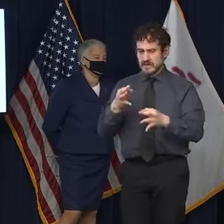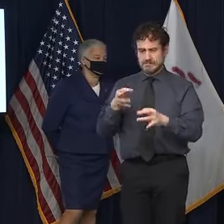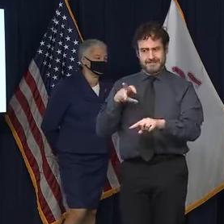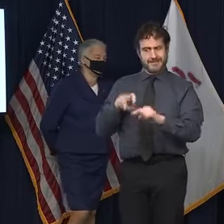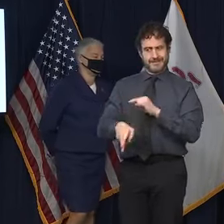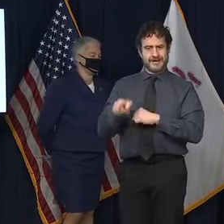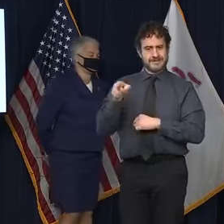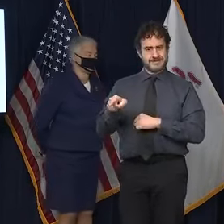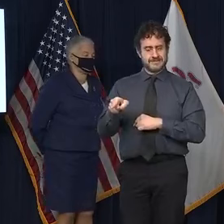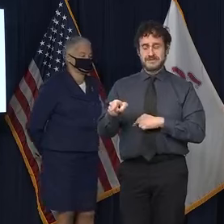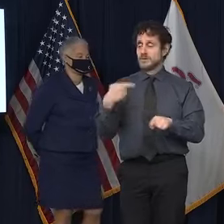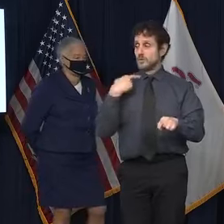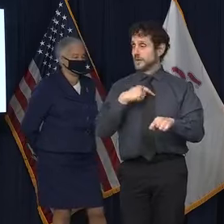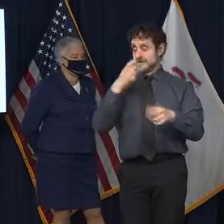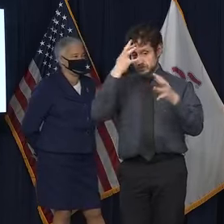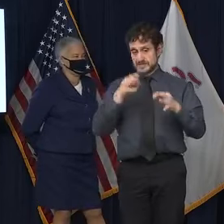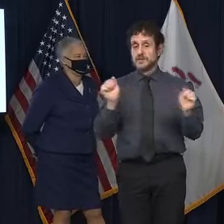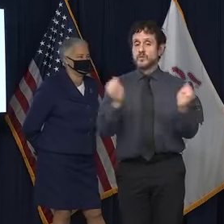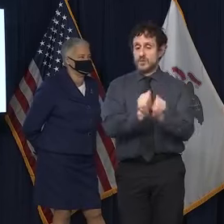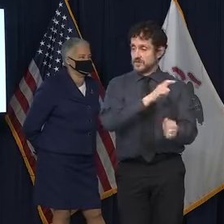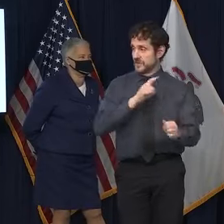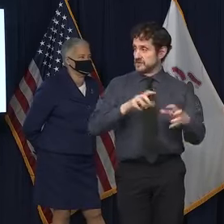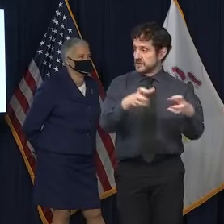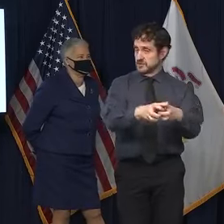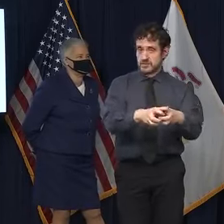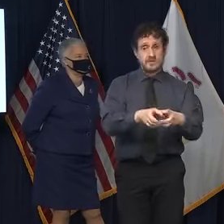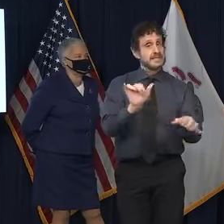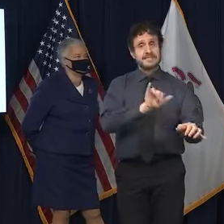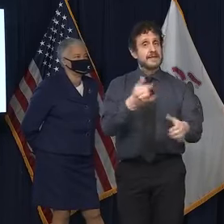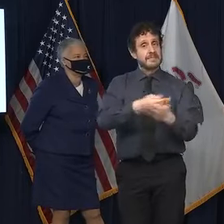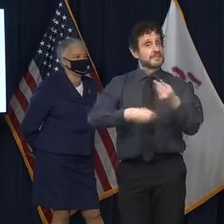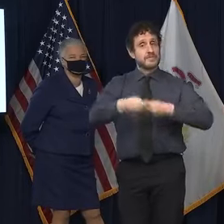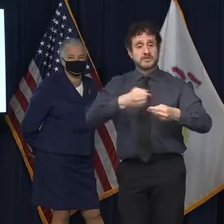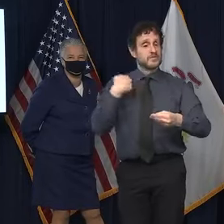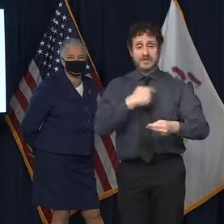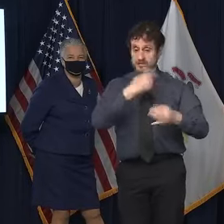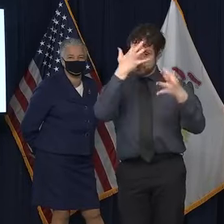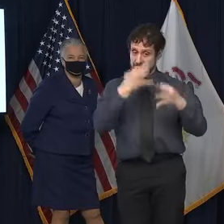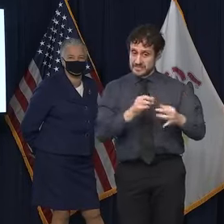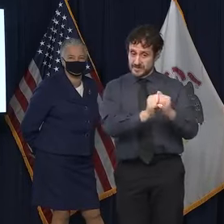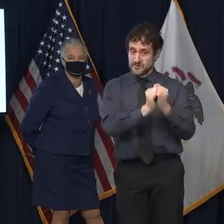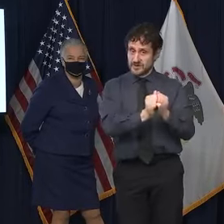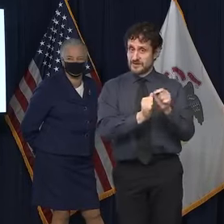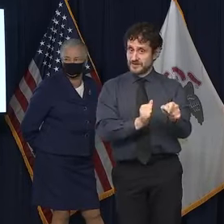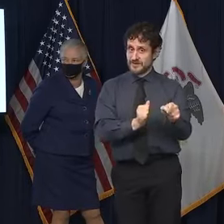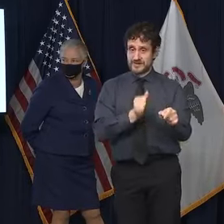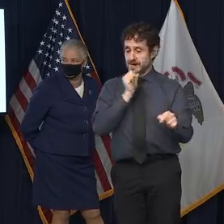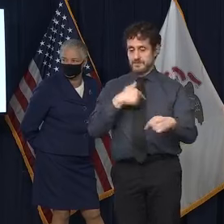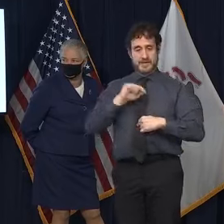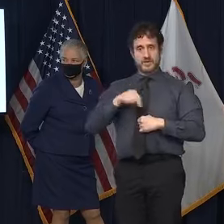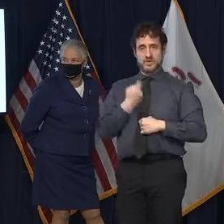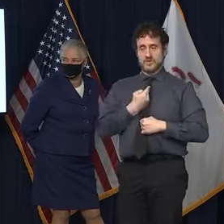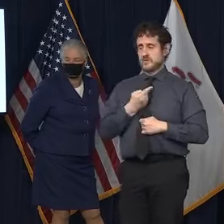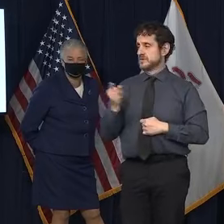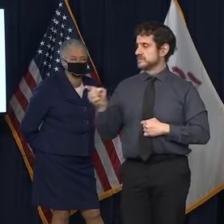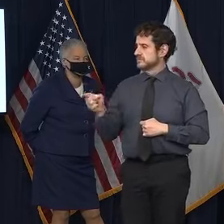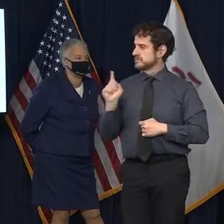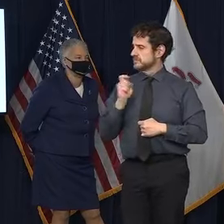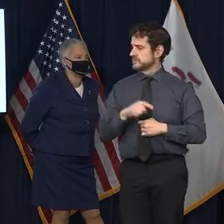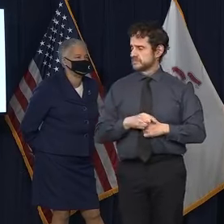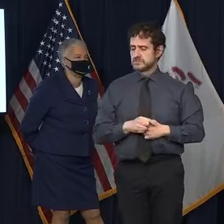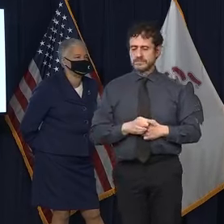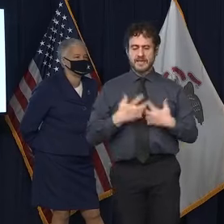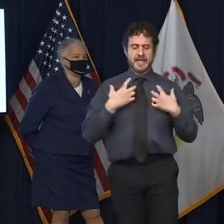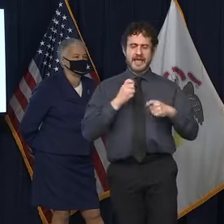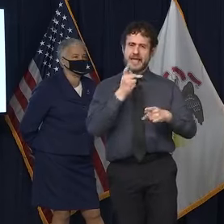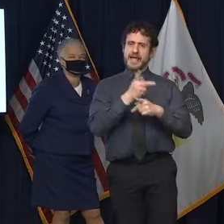together, as would the budget have been decided upon together. Tony Arnold at WBEZ. As healthcare workers